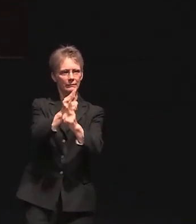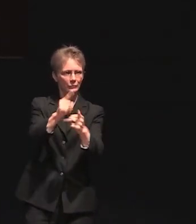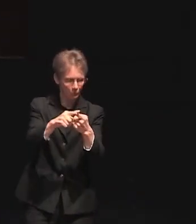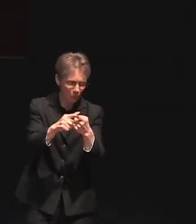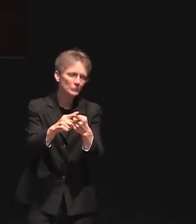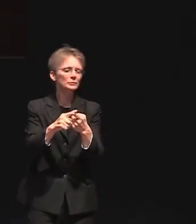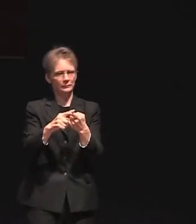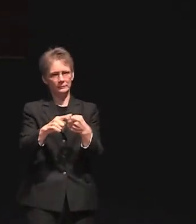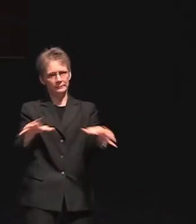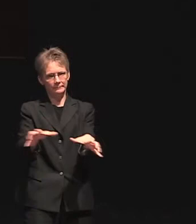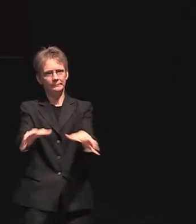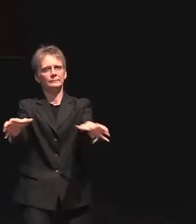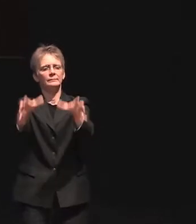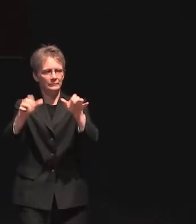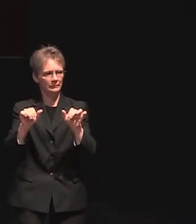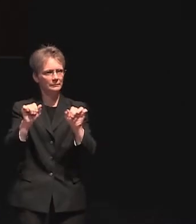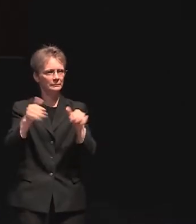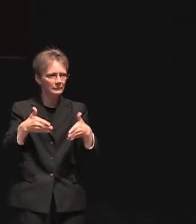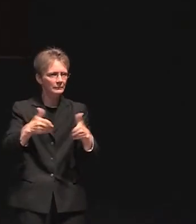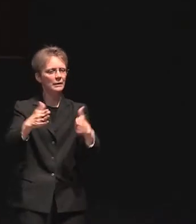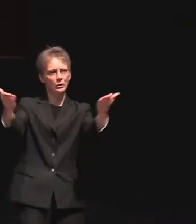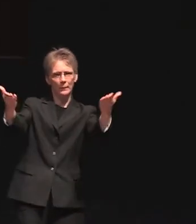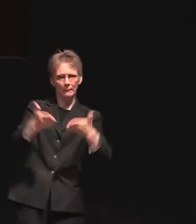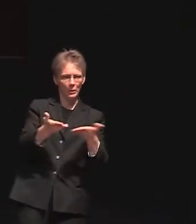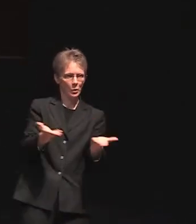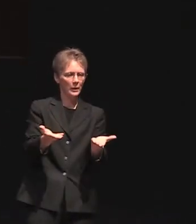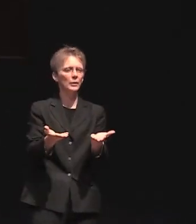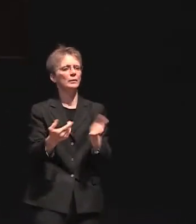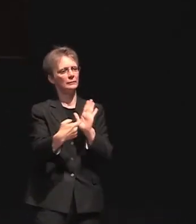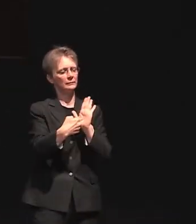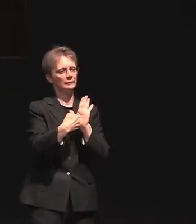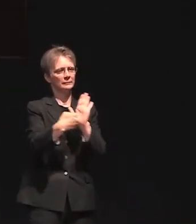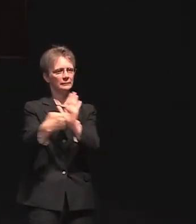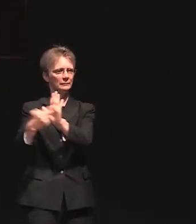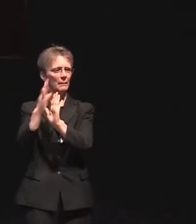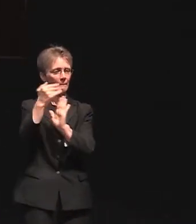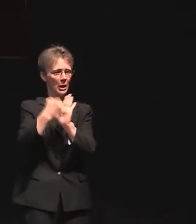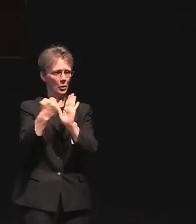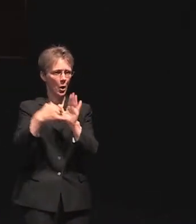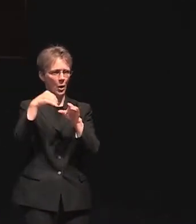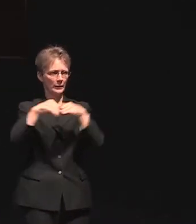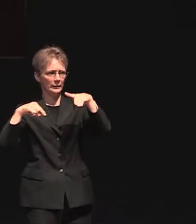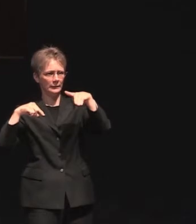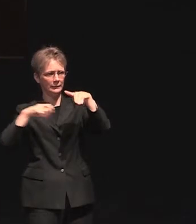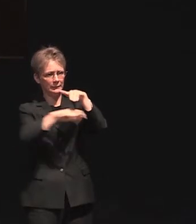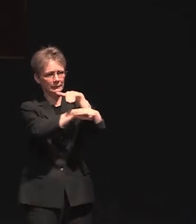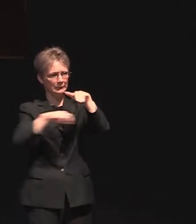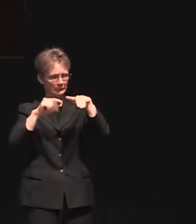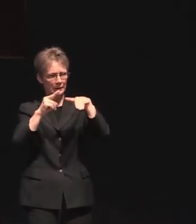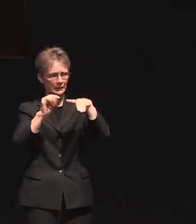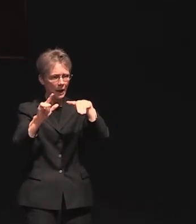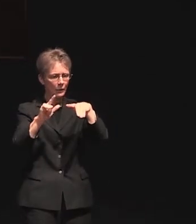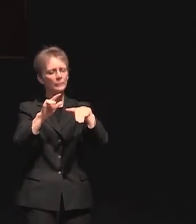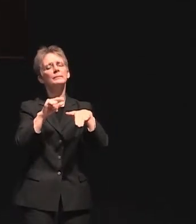here and having your art displayed in the tunnel of the Cannon Building and thank you so much to all of our spot to